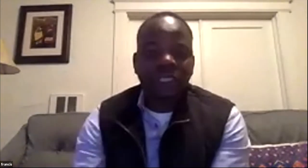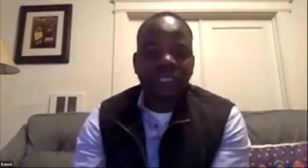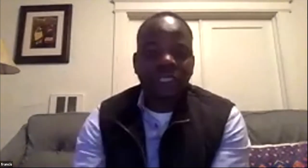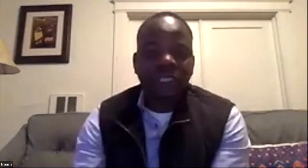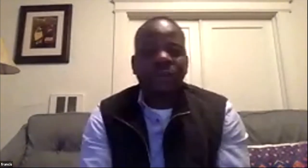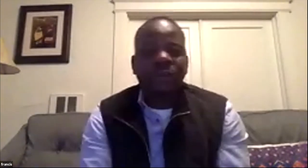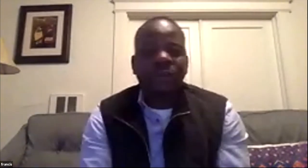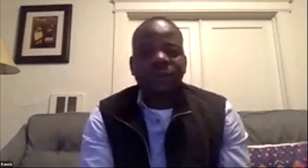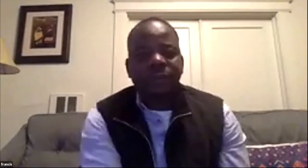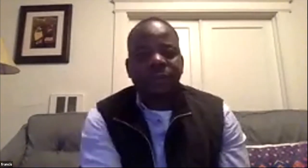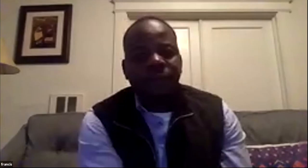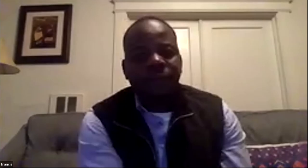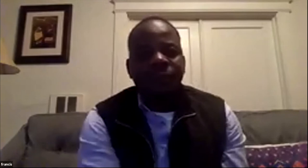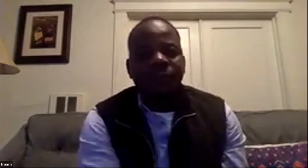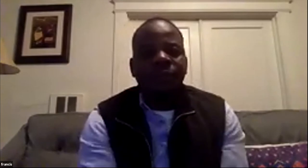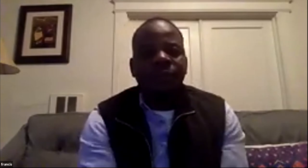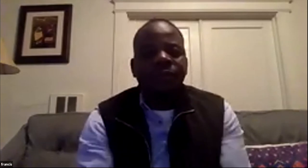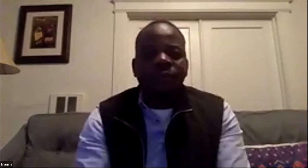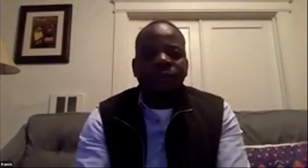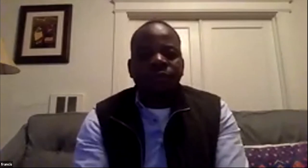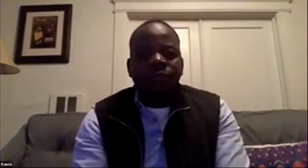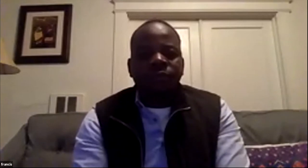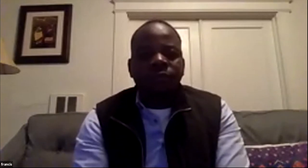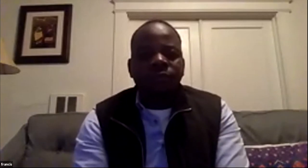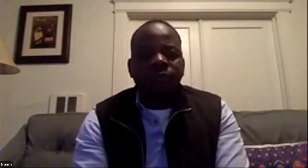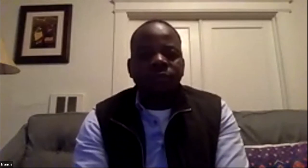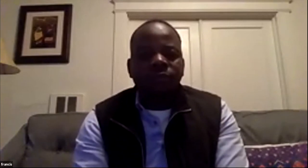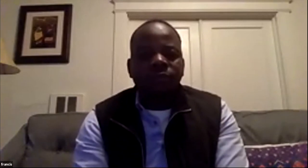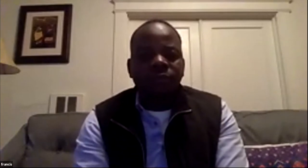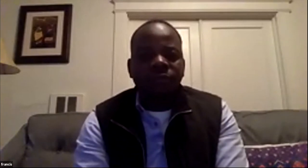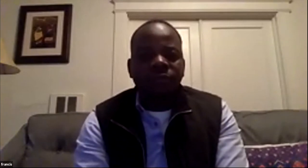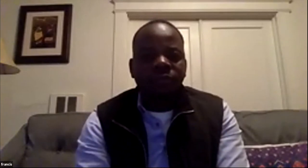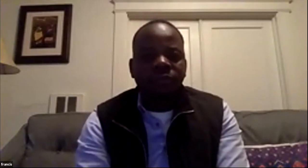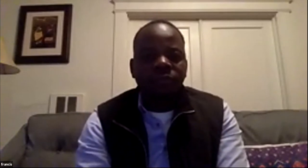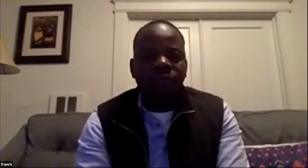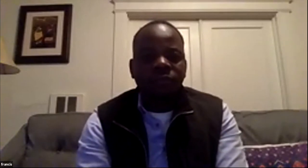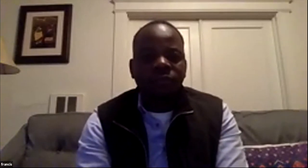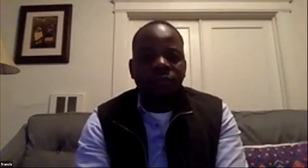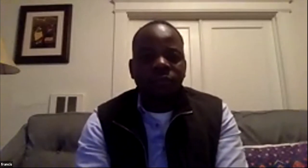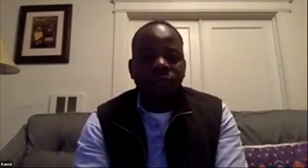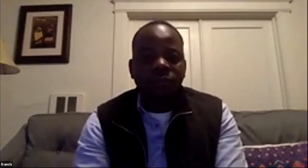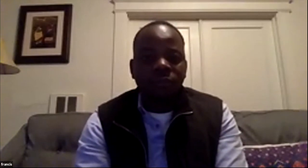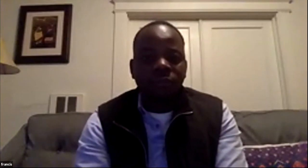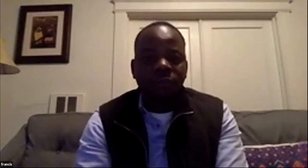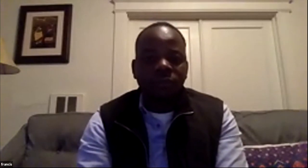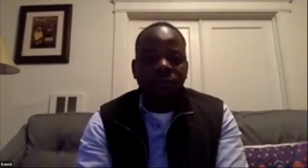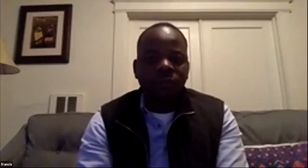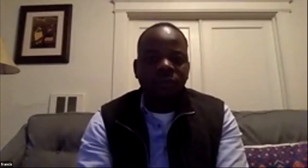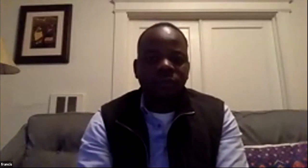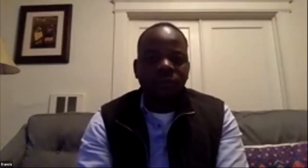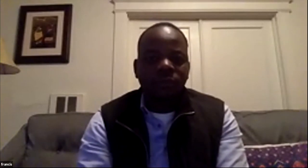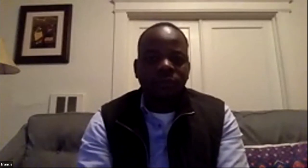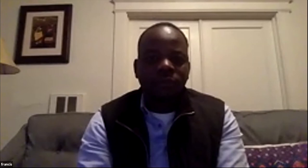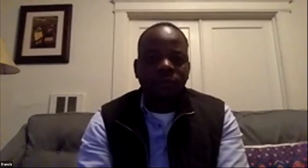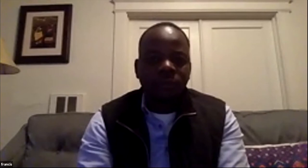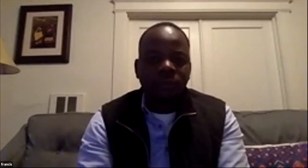thank you yeah a lot of it is going to be collecting data names and contacts and things like that you know uh